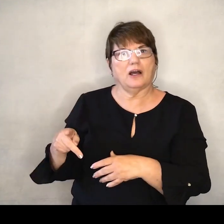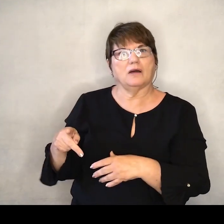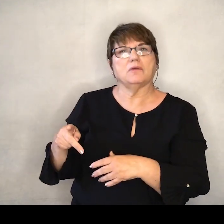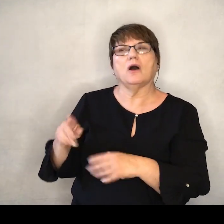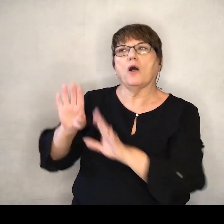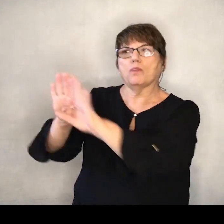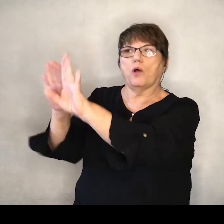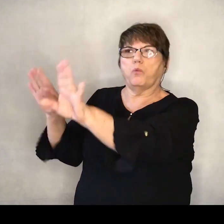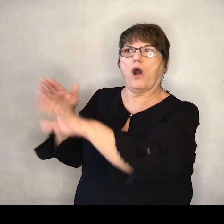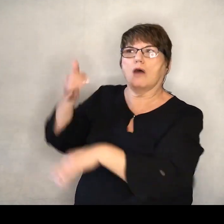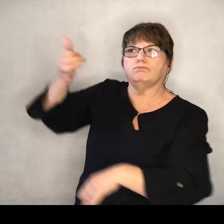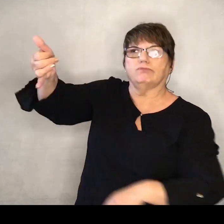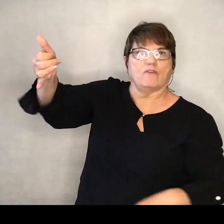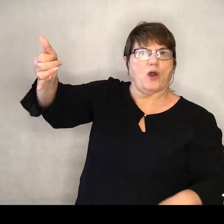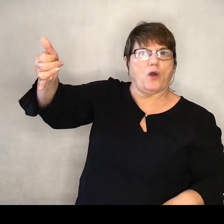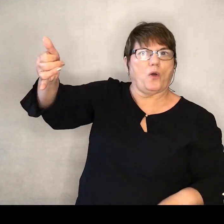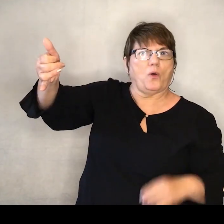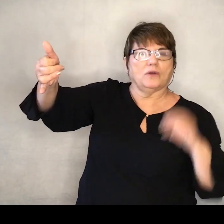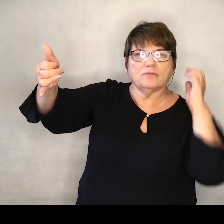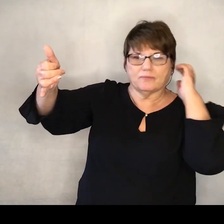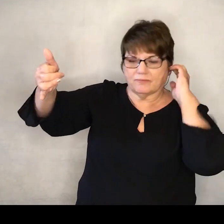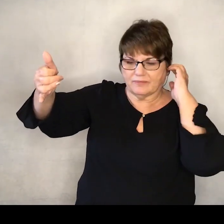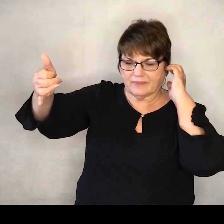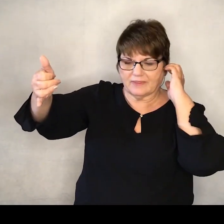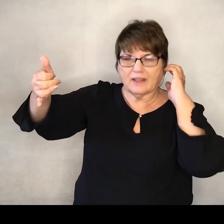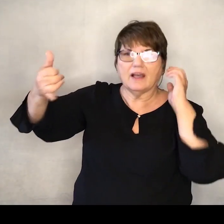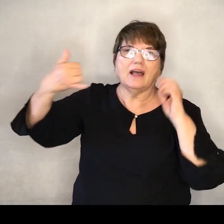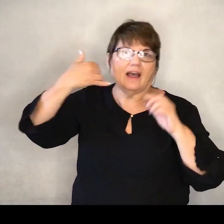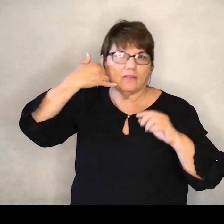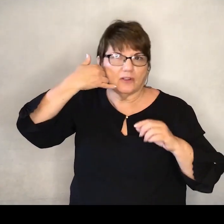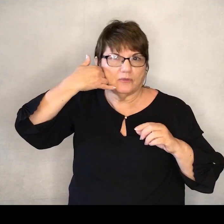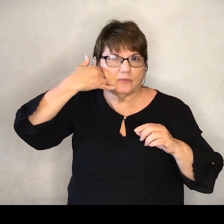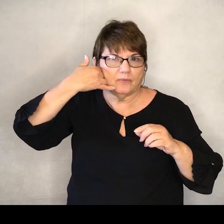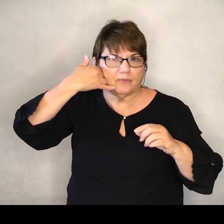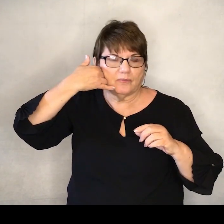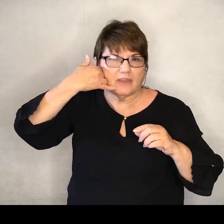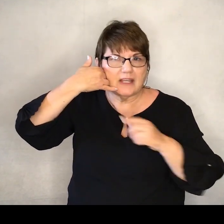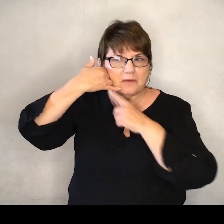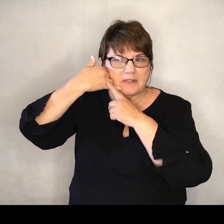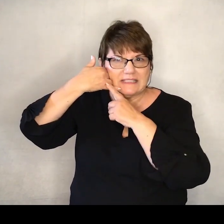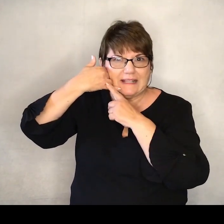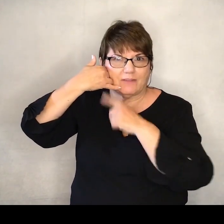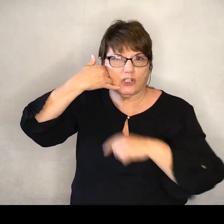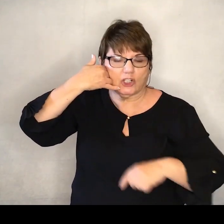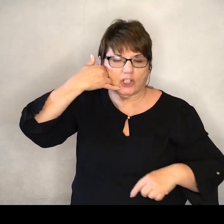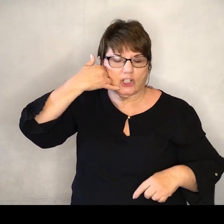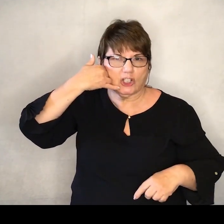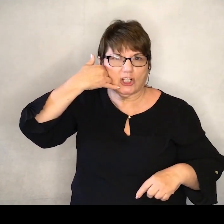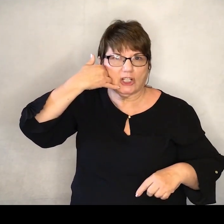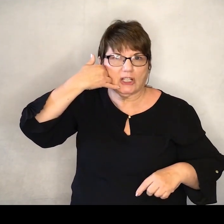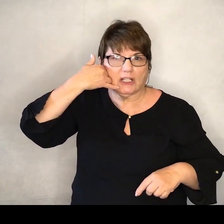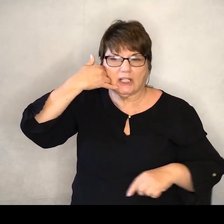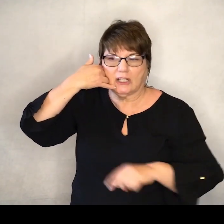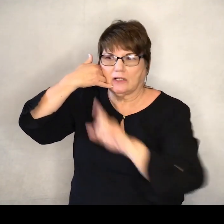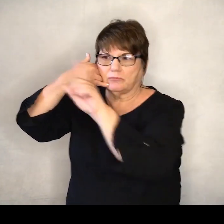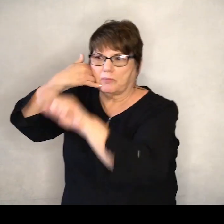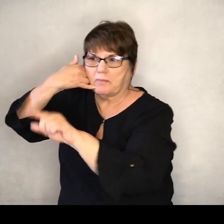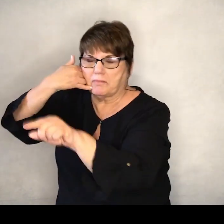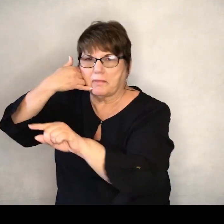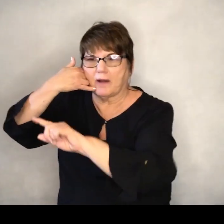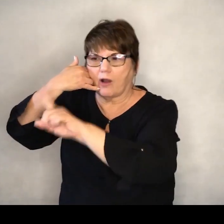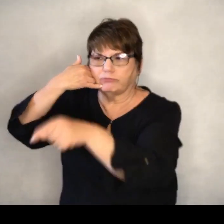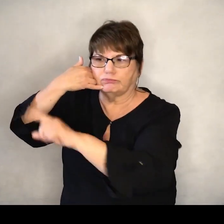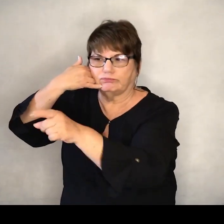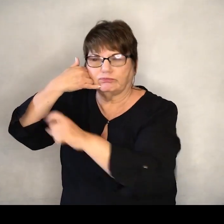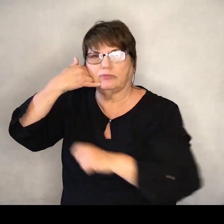wall. And it had this thing. was called a receiver. And you'd pick up the receiver. And you'd say hello to